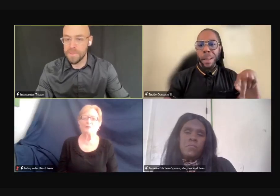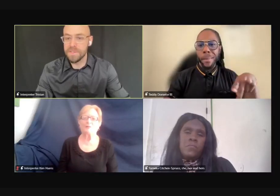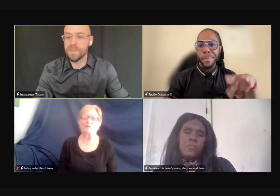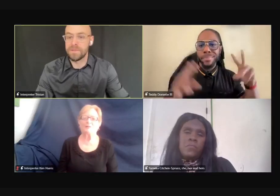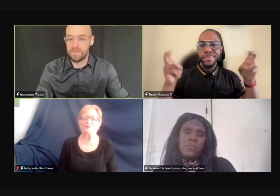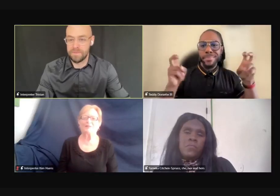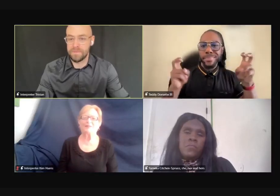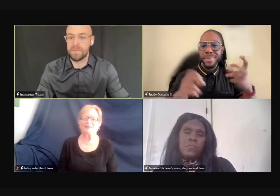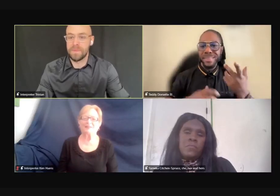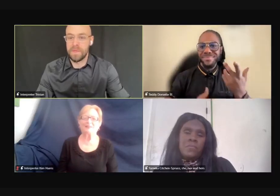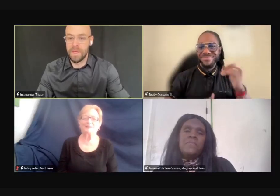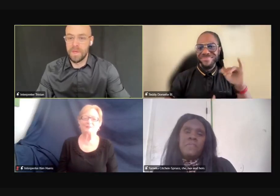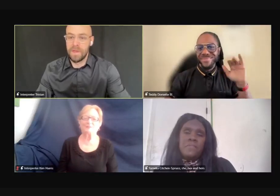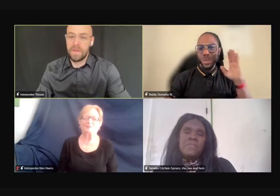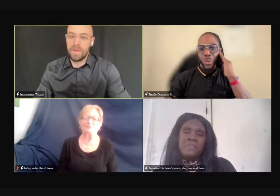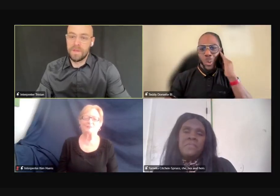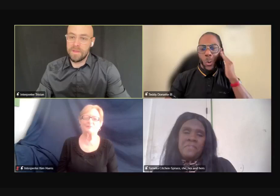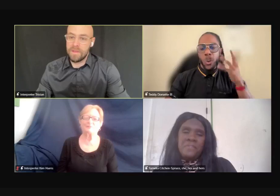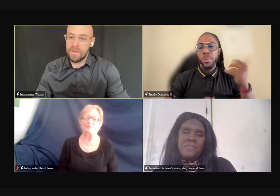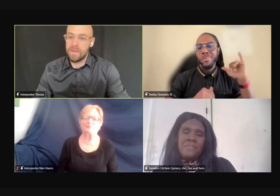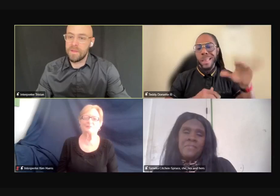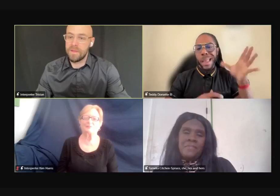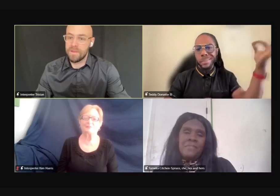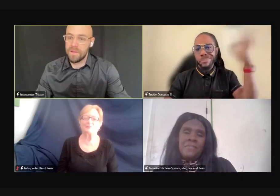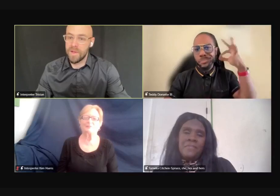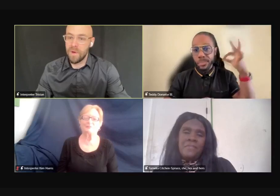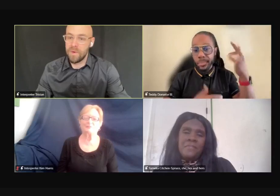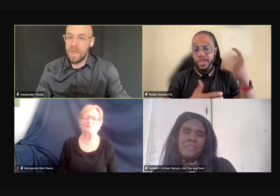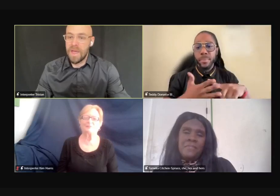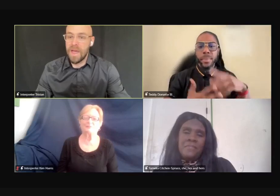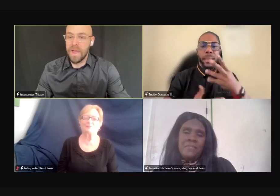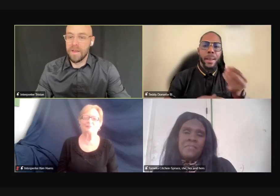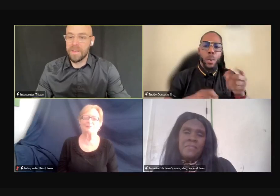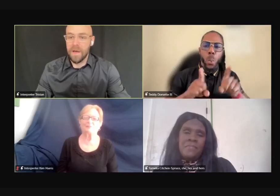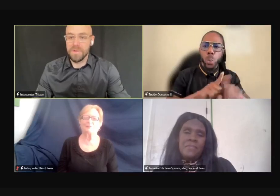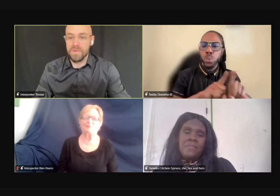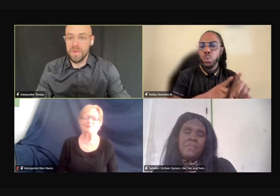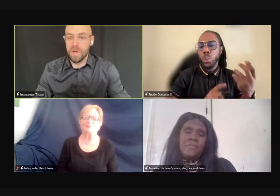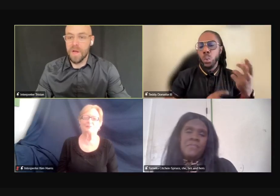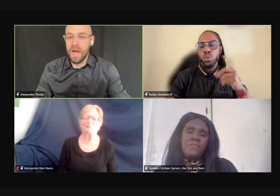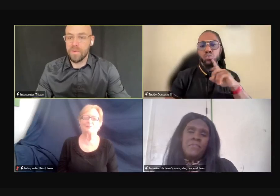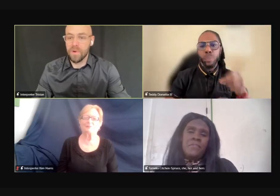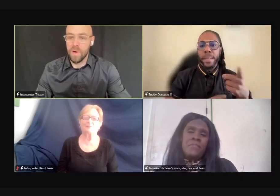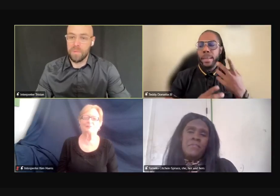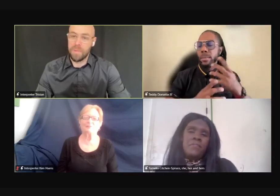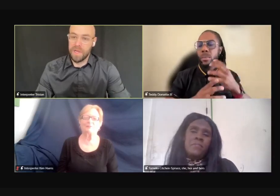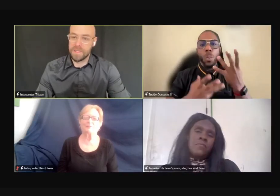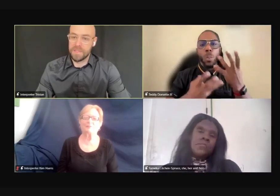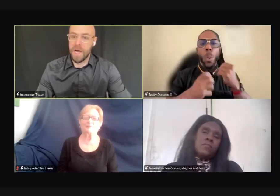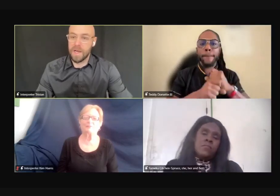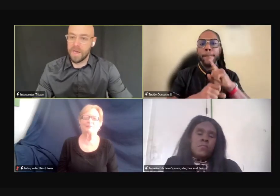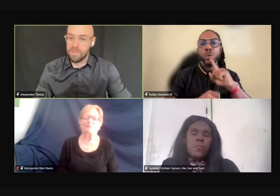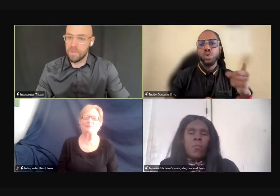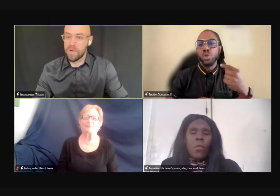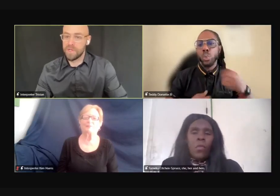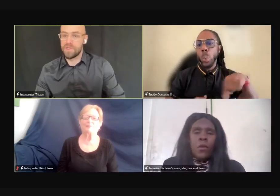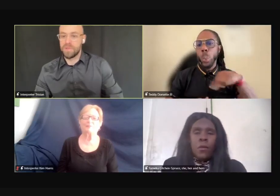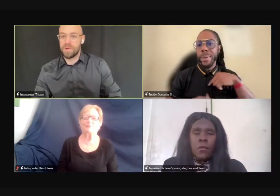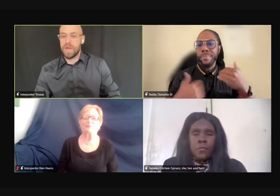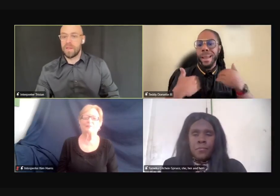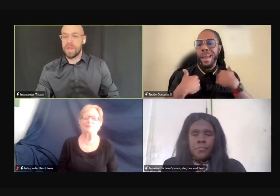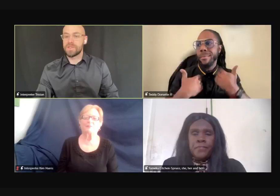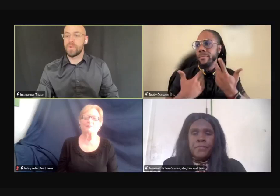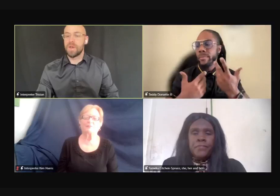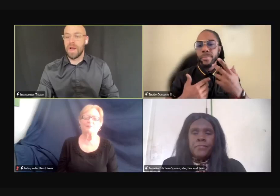own bootstraps, you know, and that was really what I grew up being taught and being